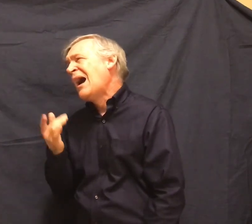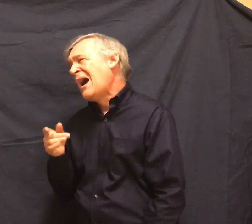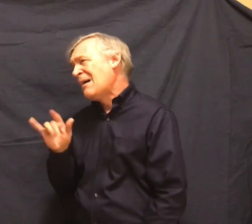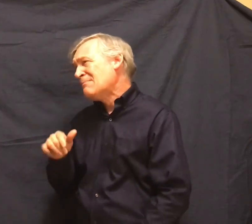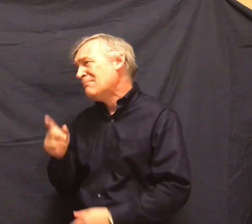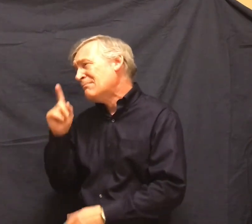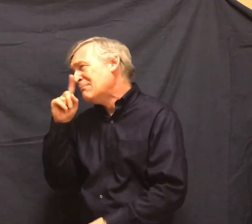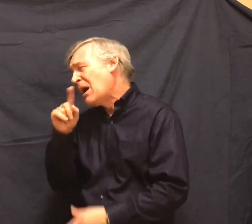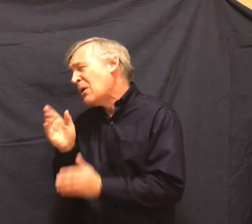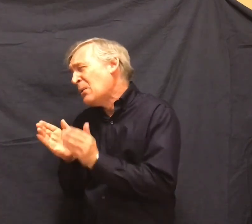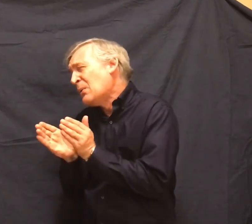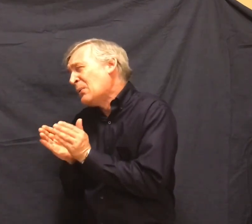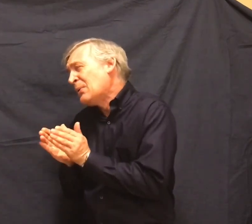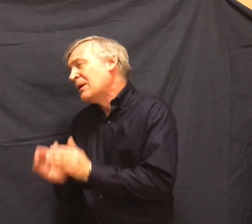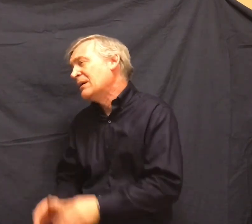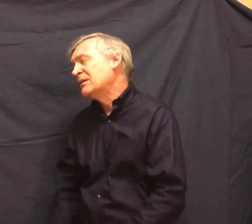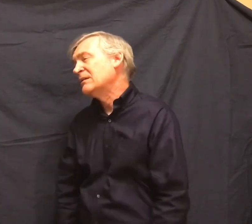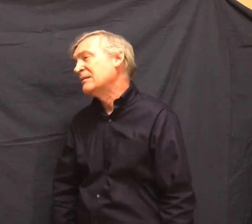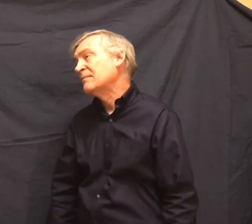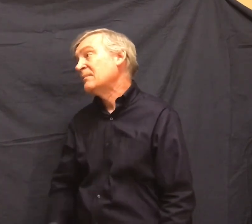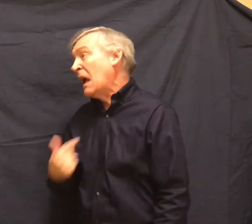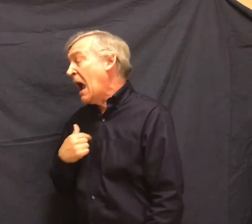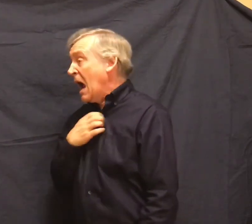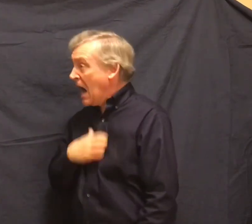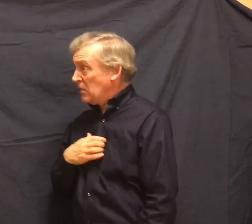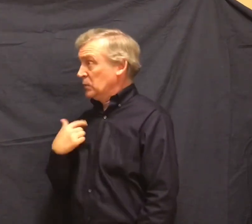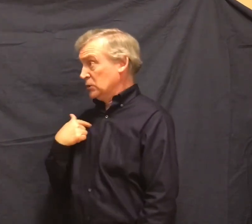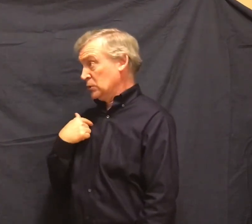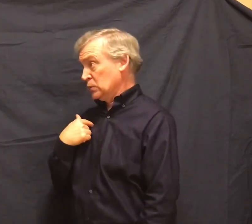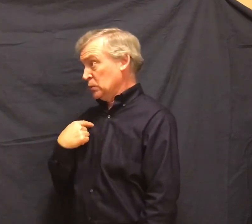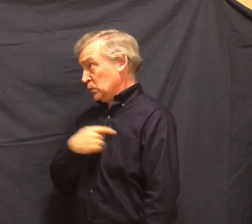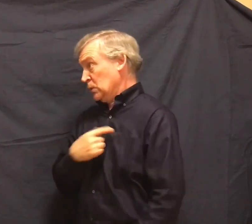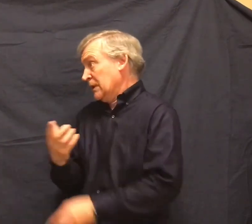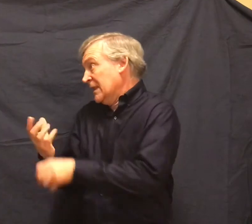I wished we'd get the rabbits pretty soon, George. They ain't so little.